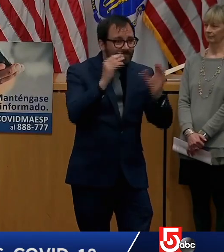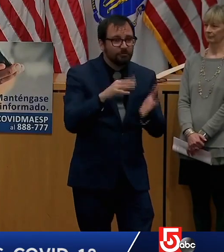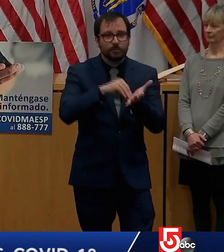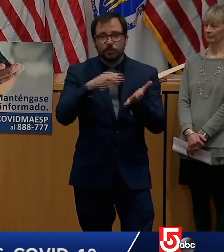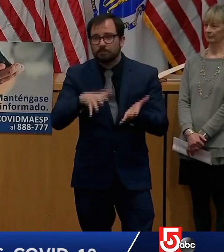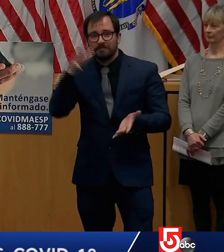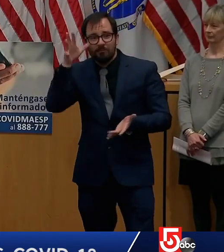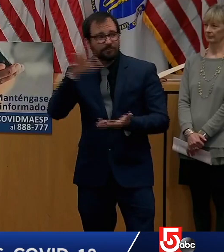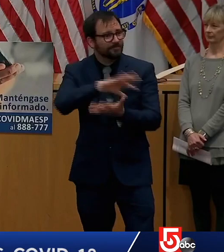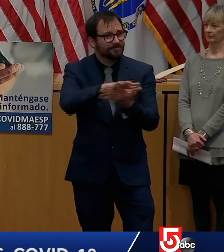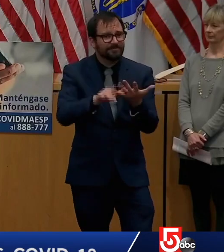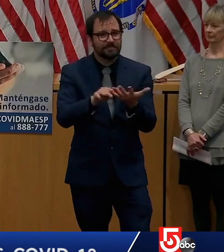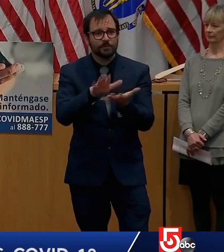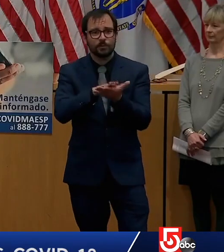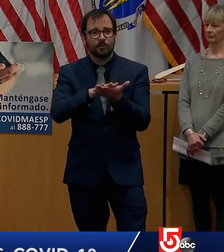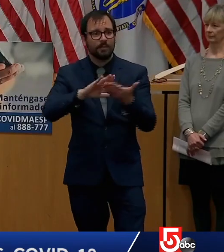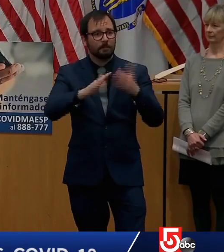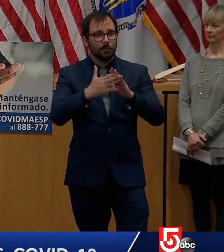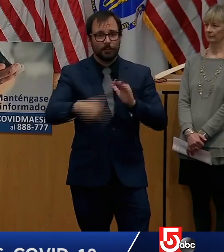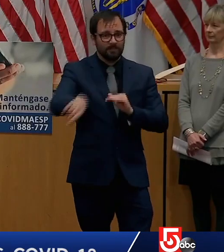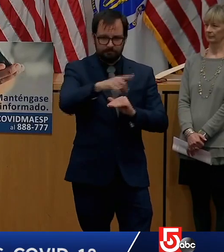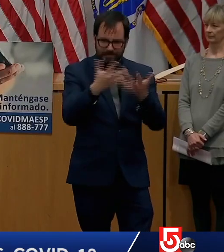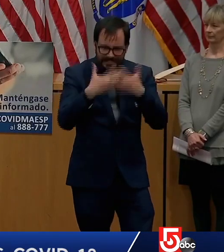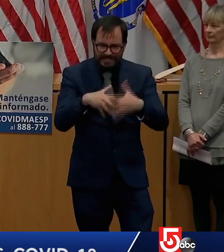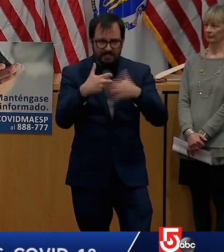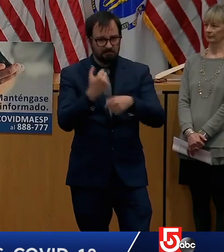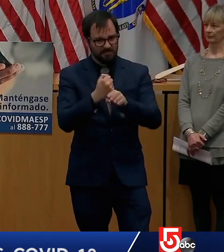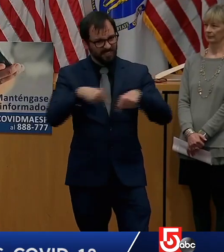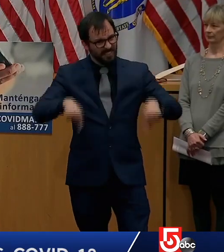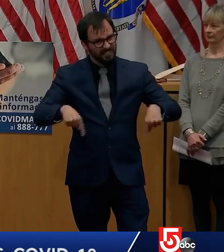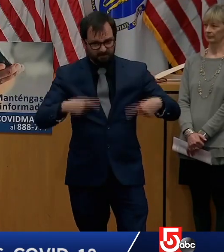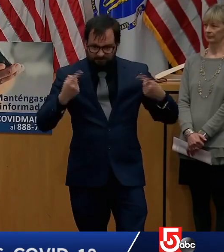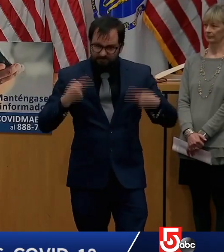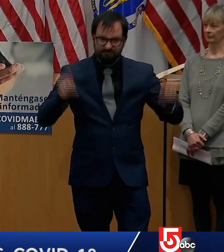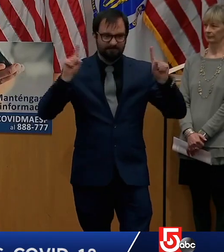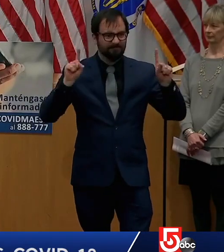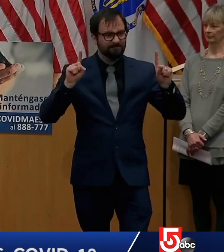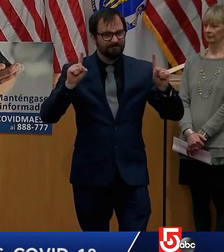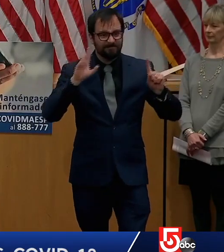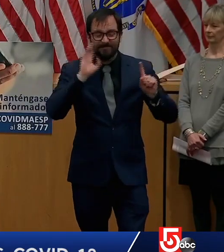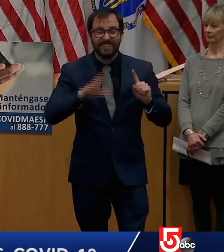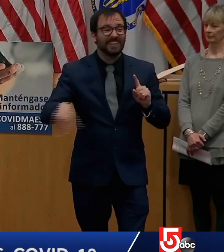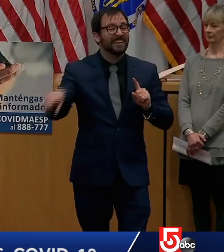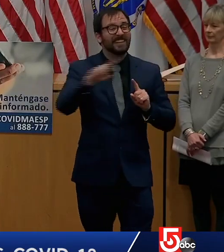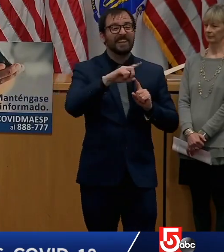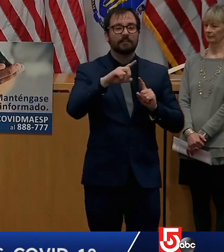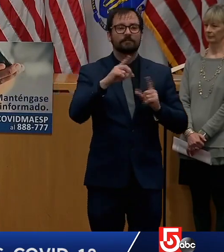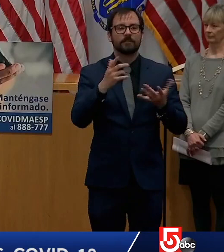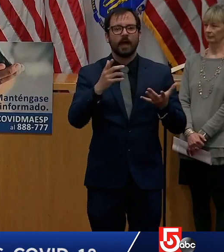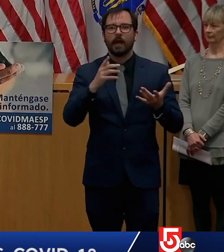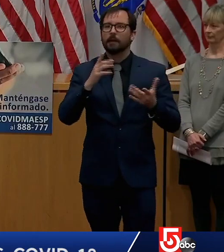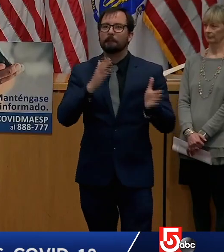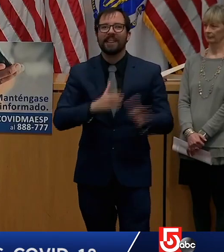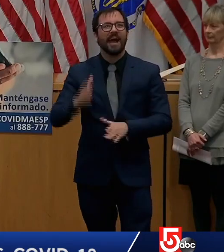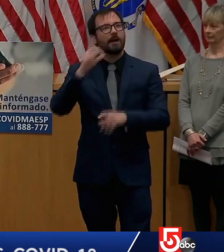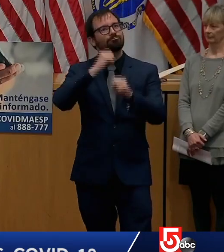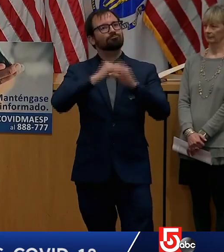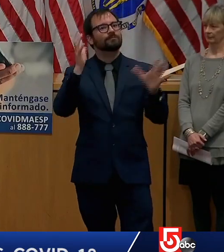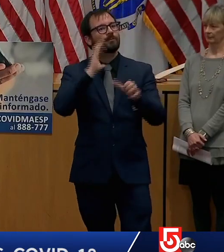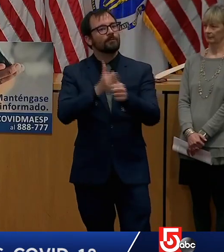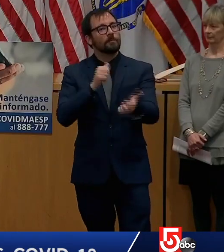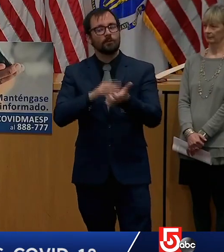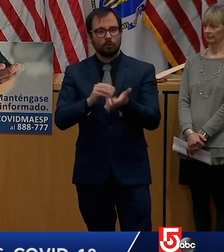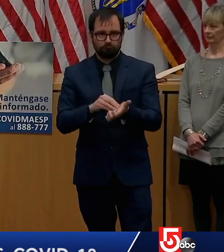every day. None of us expected to be having school this way and I know it isn't easy. As a parent of two public school teenage children,